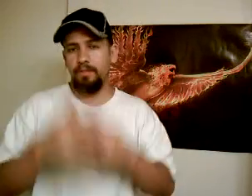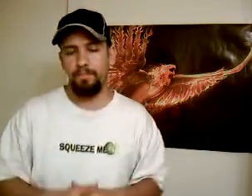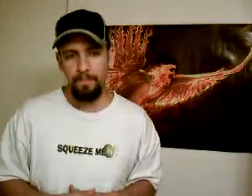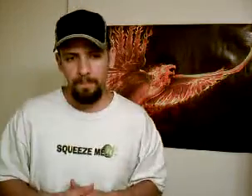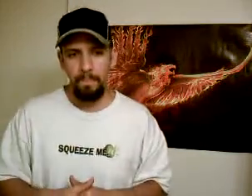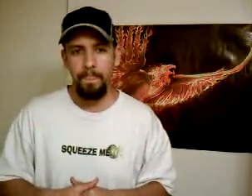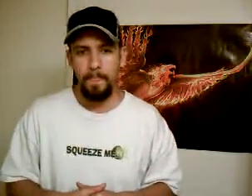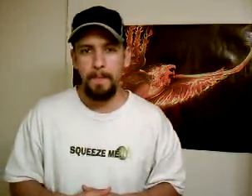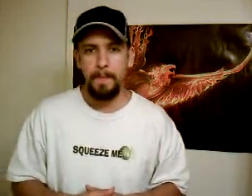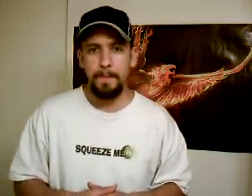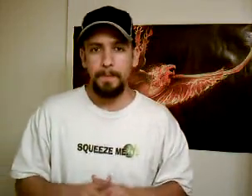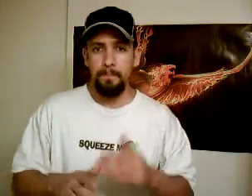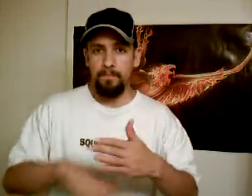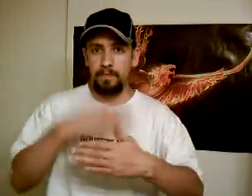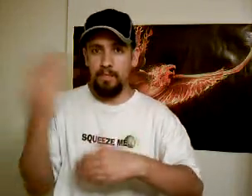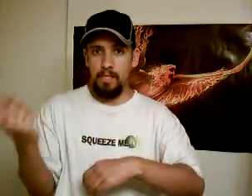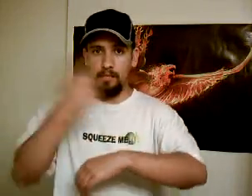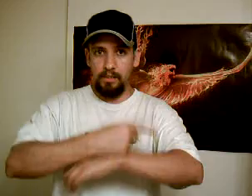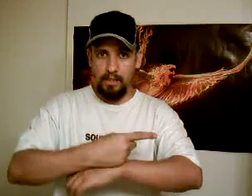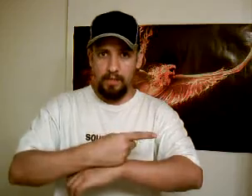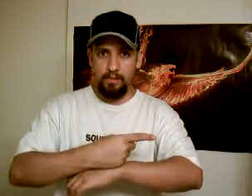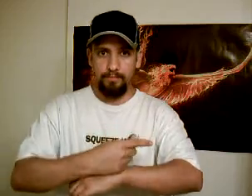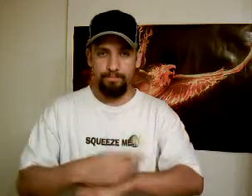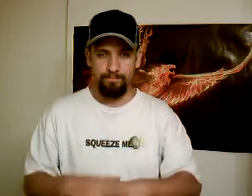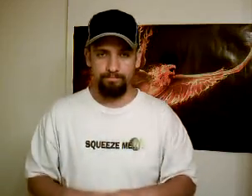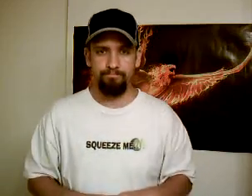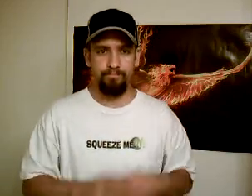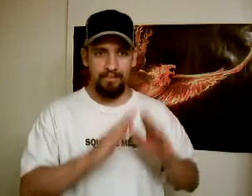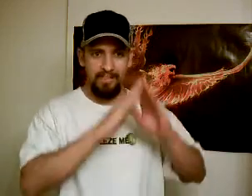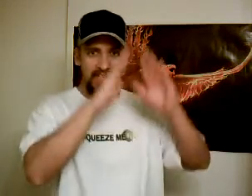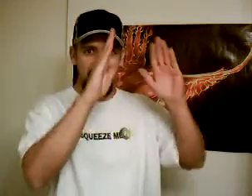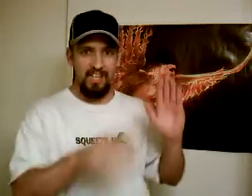nine...? that's ten...